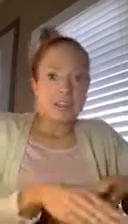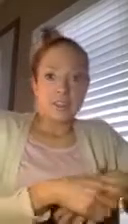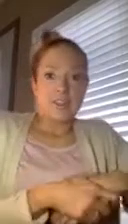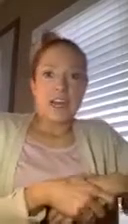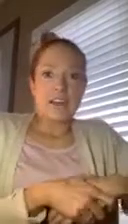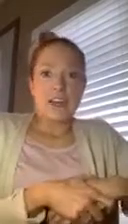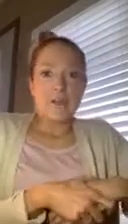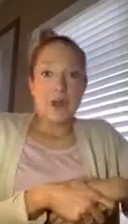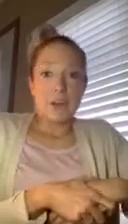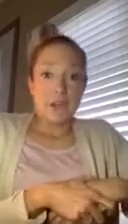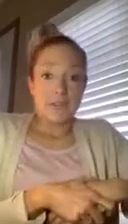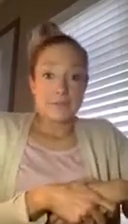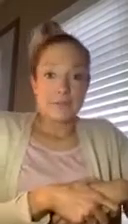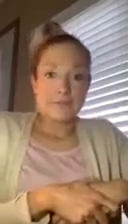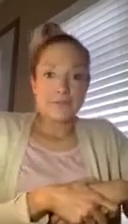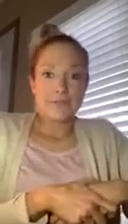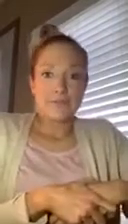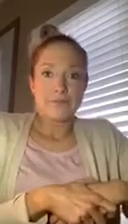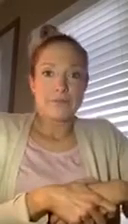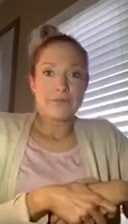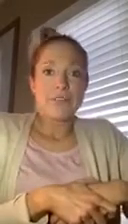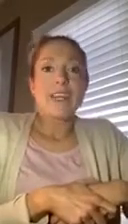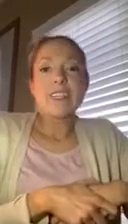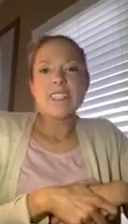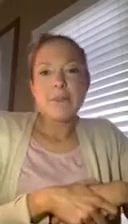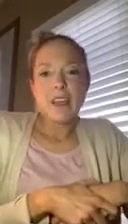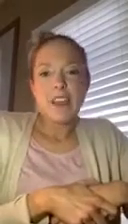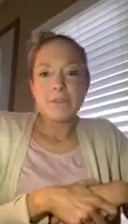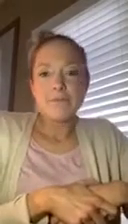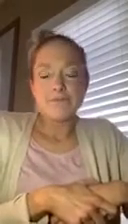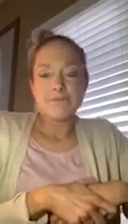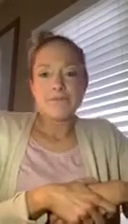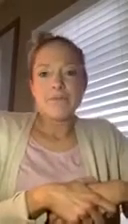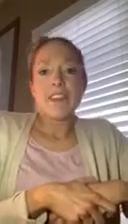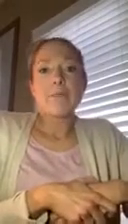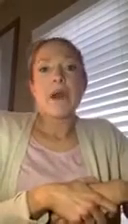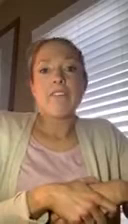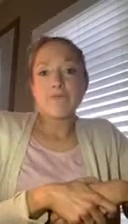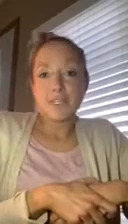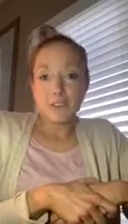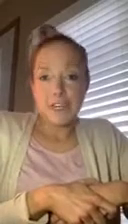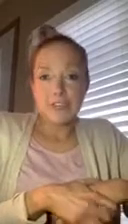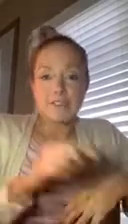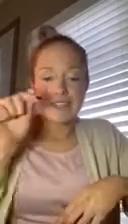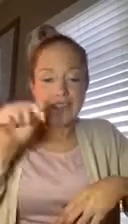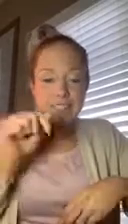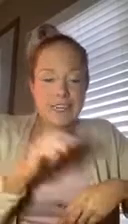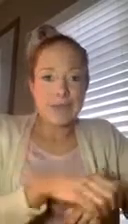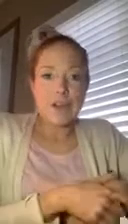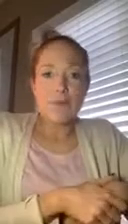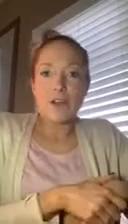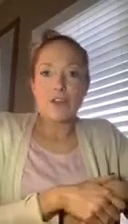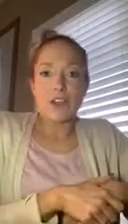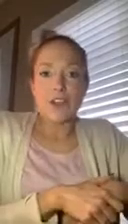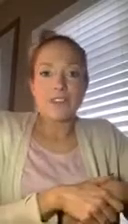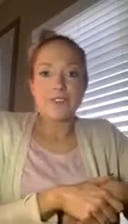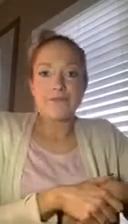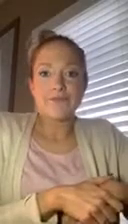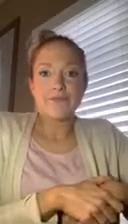that I think about looking. Inside my cup. The bottom of my drink. Inside my cup. Covered in ice. I